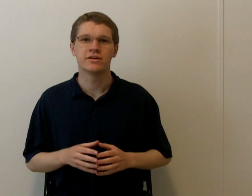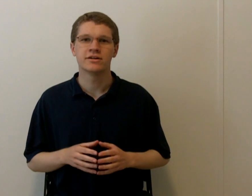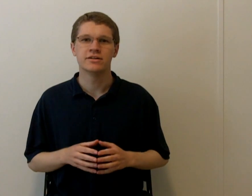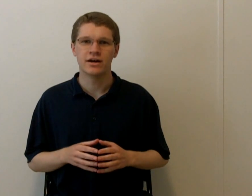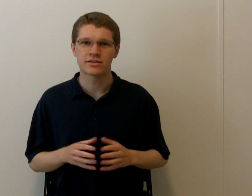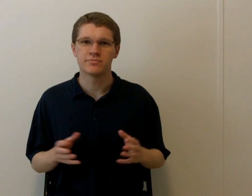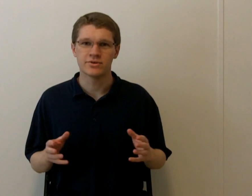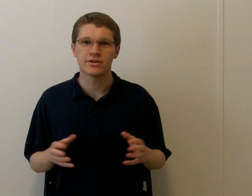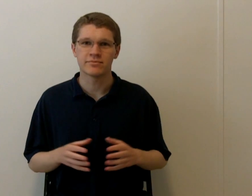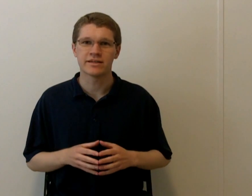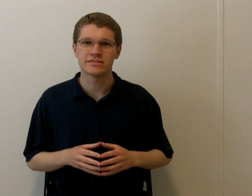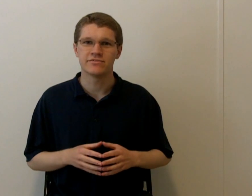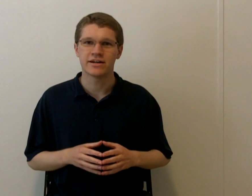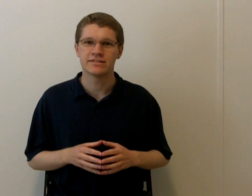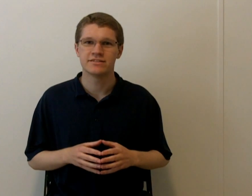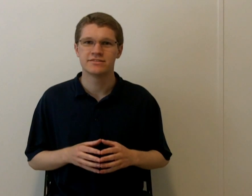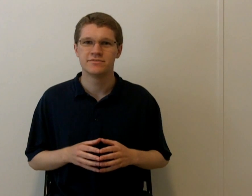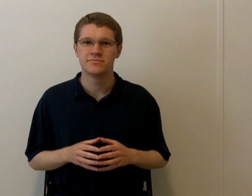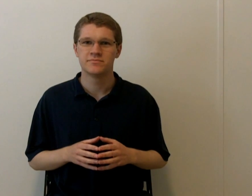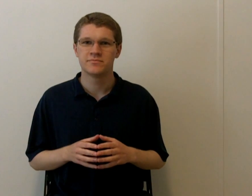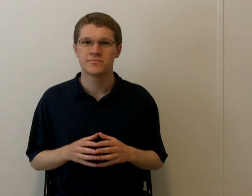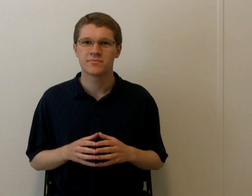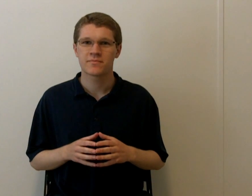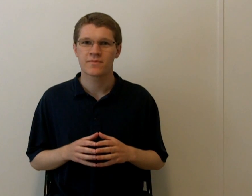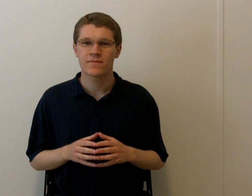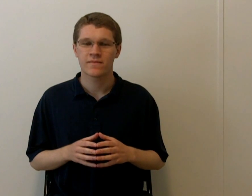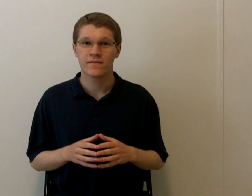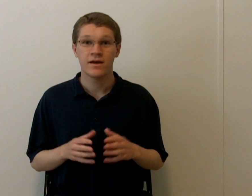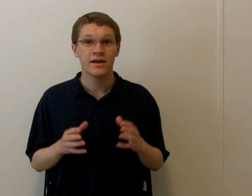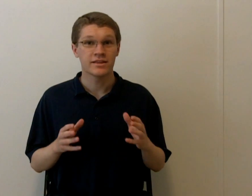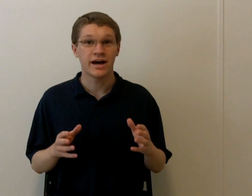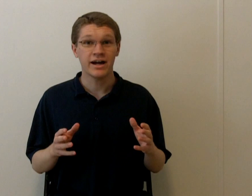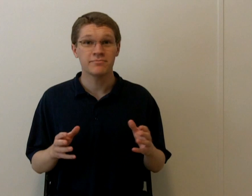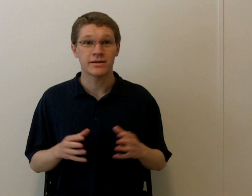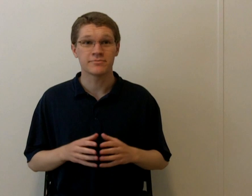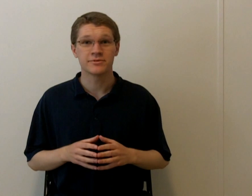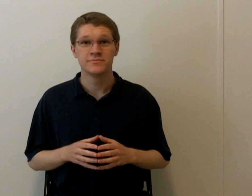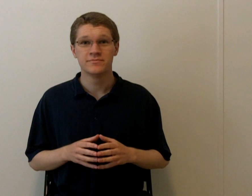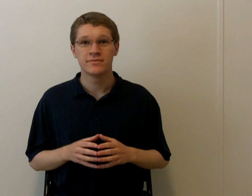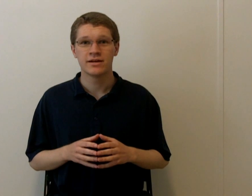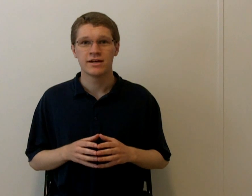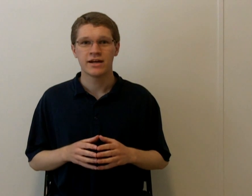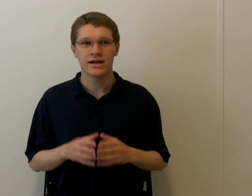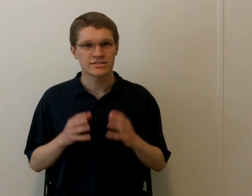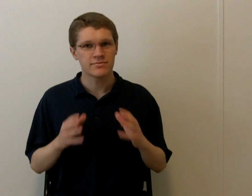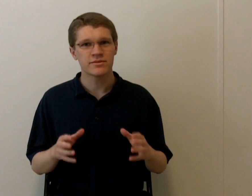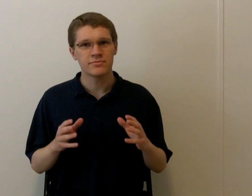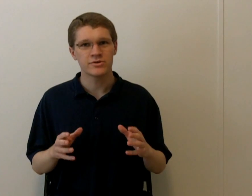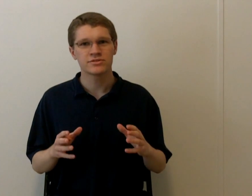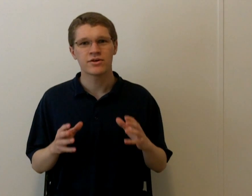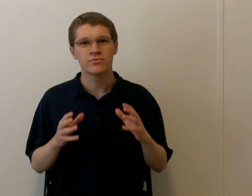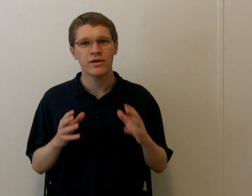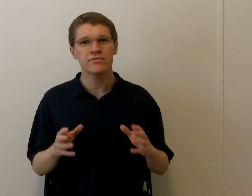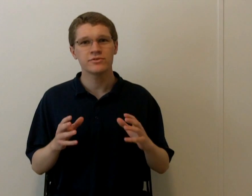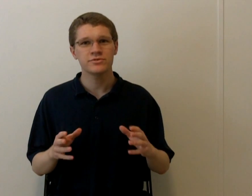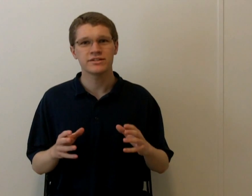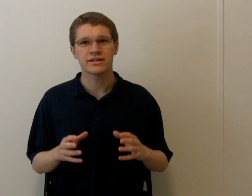non-computing-based devices? The iPaper has some of the most revolutionary